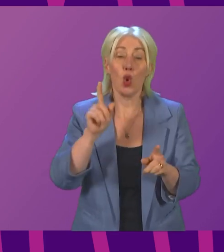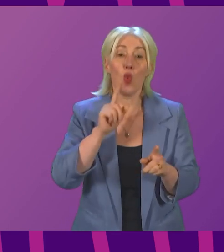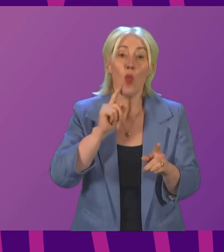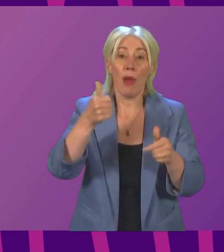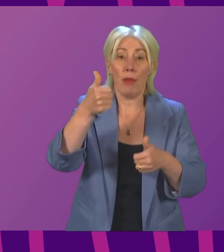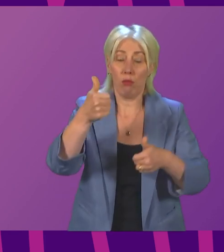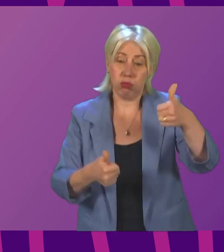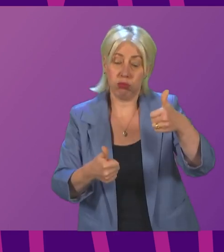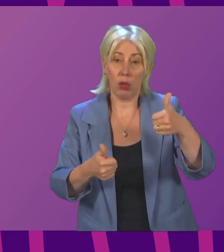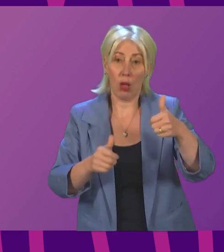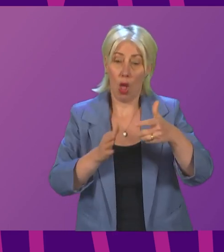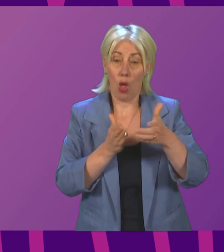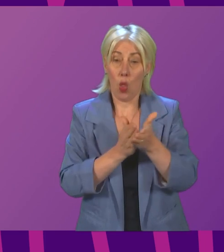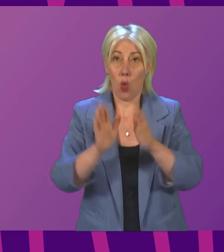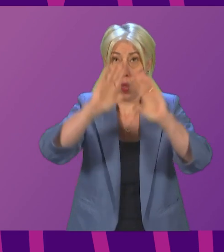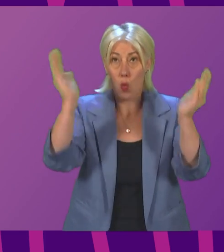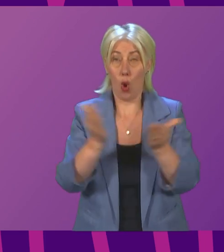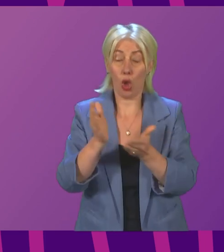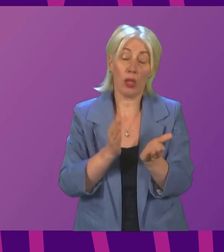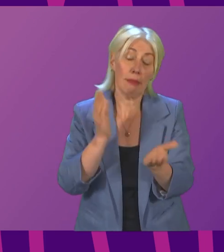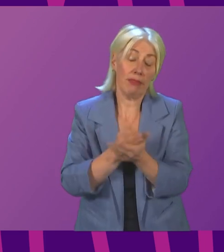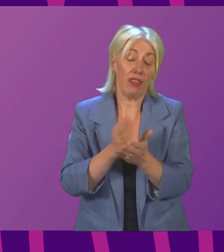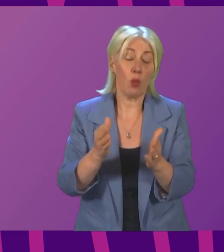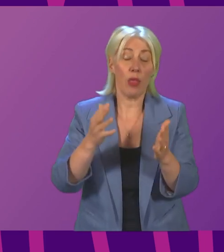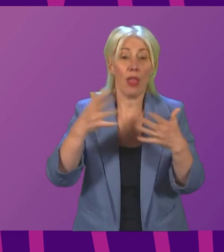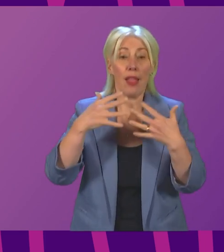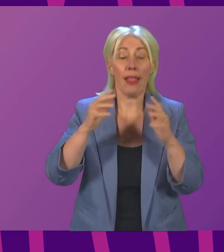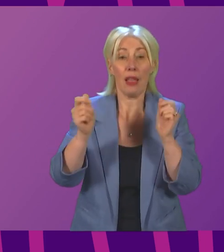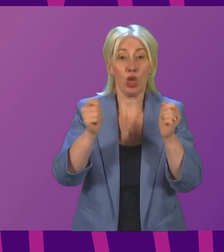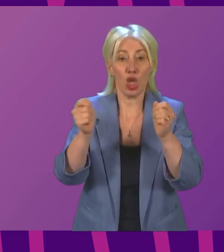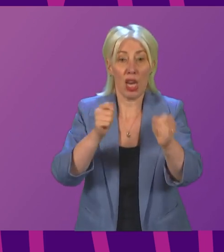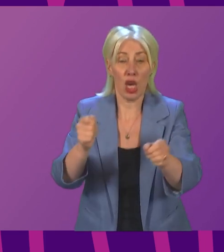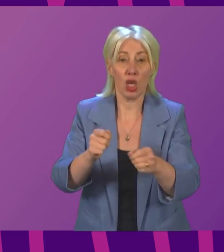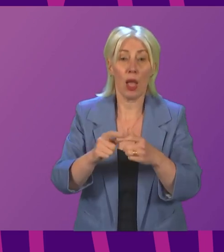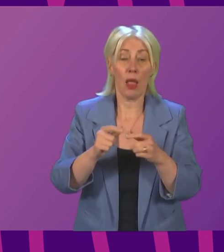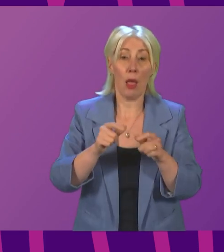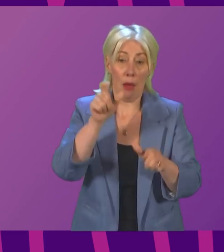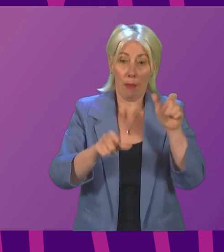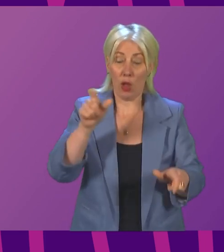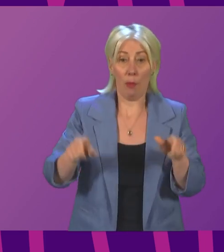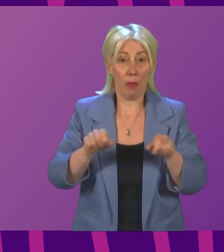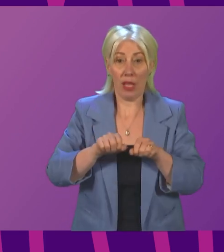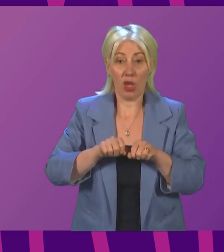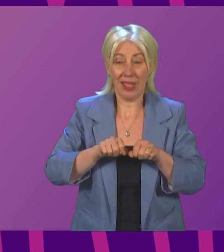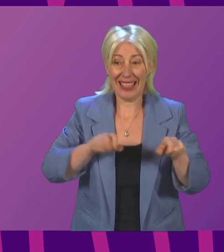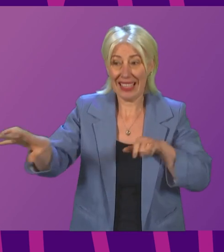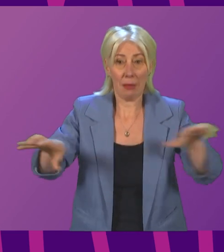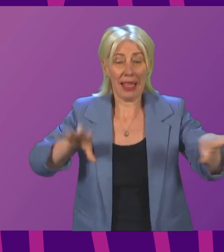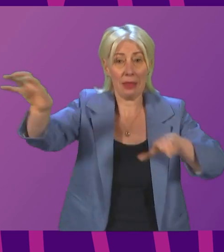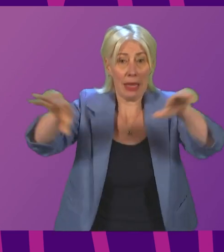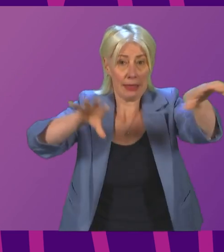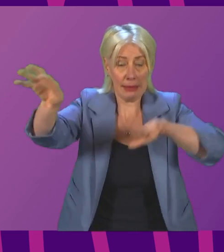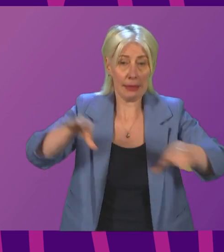impacted across the world by climate change. if we look at population displacement caused by climate change around